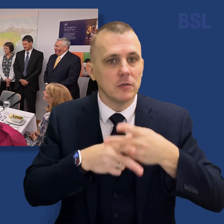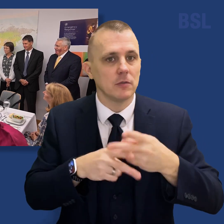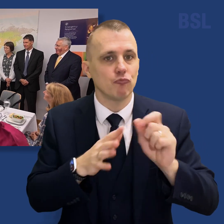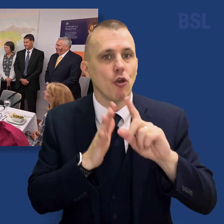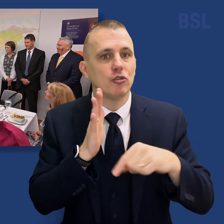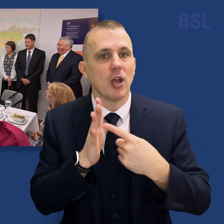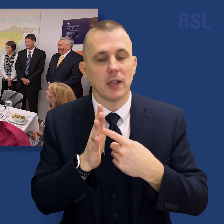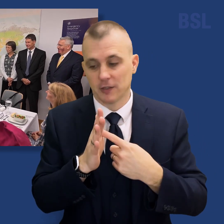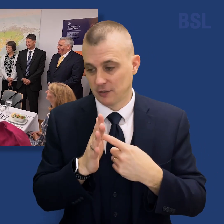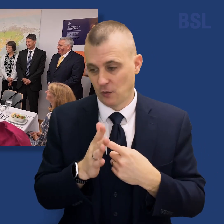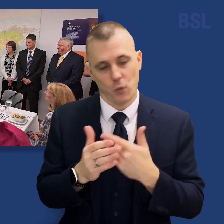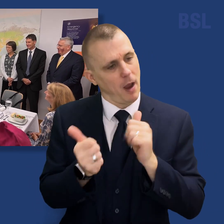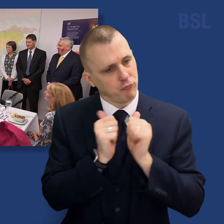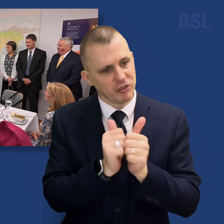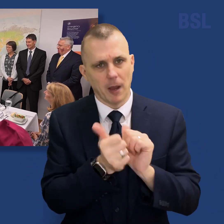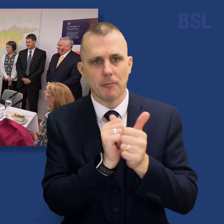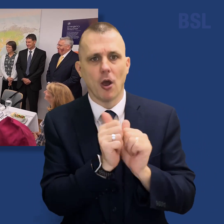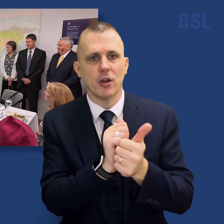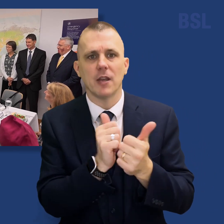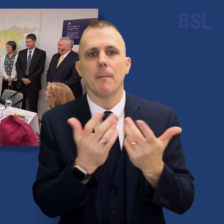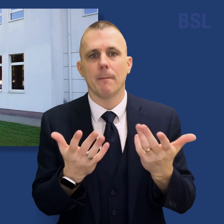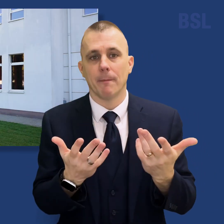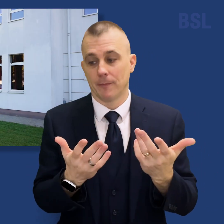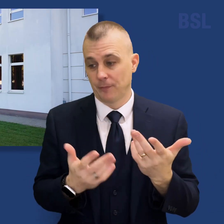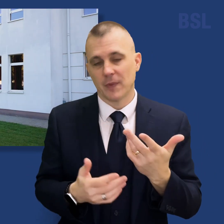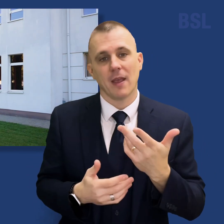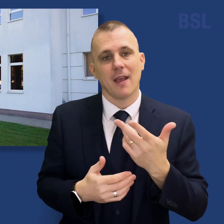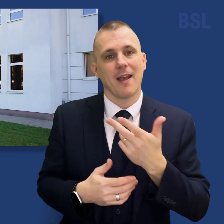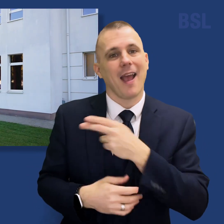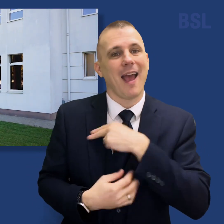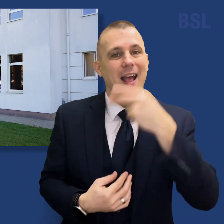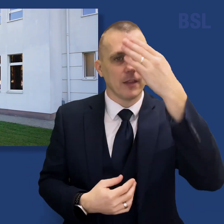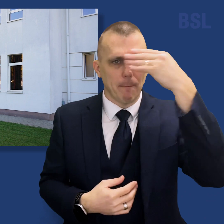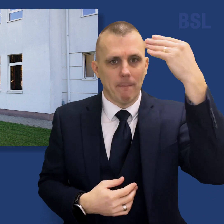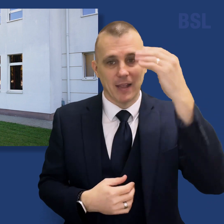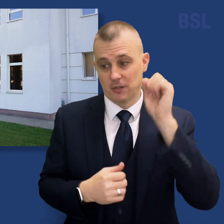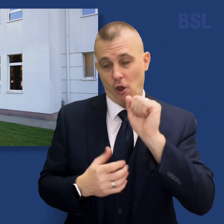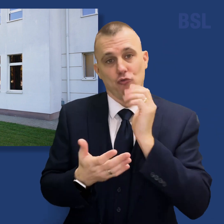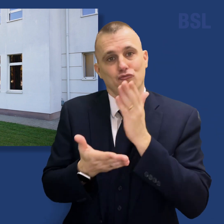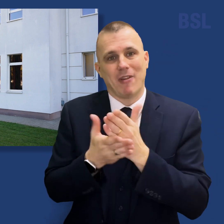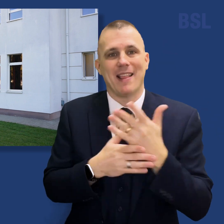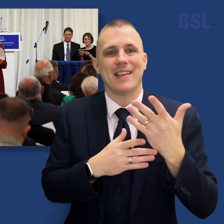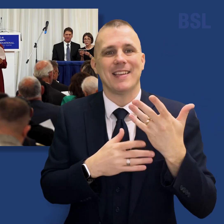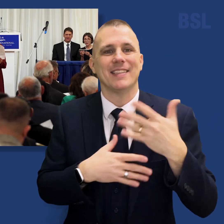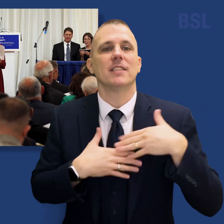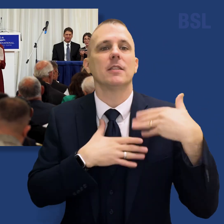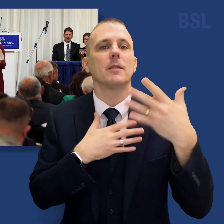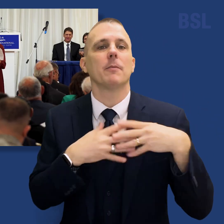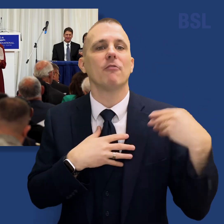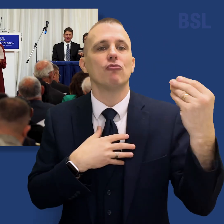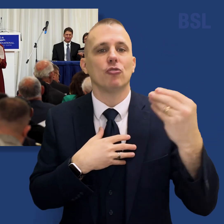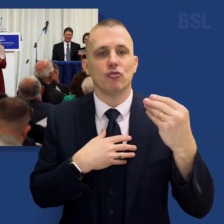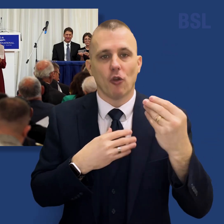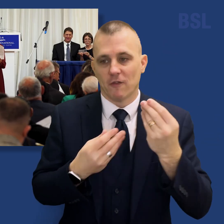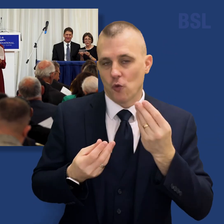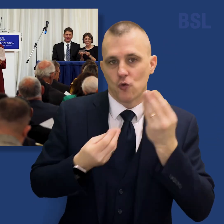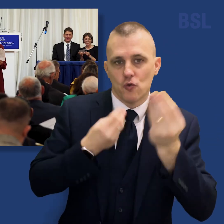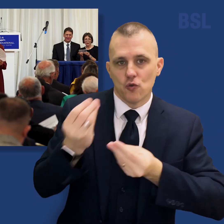the partnerships that we have with you. Elder Badnar spent the majority of his time in spiritual ministry to the people of